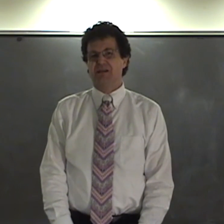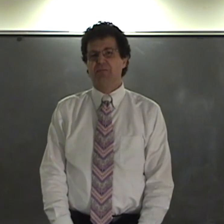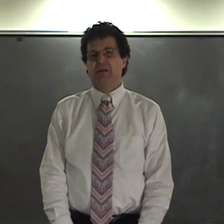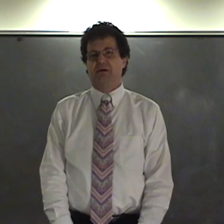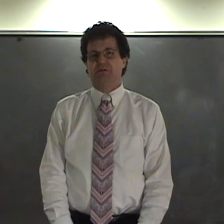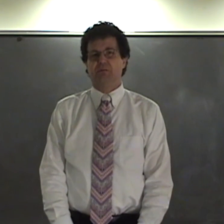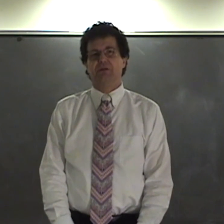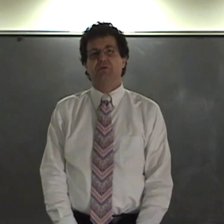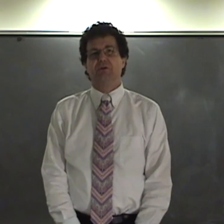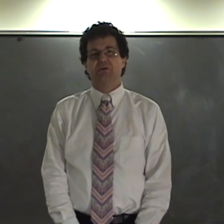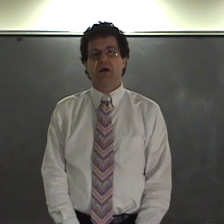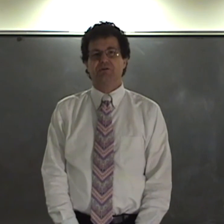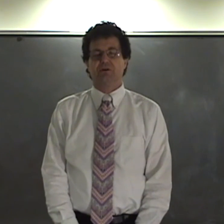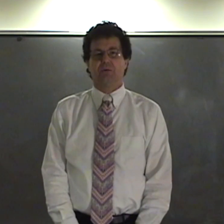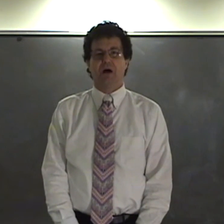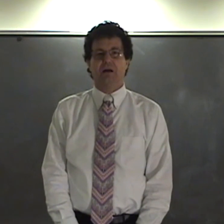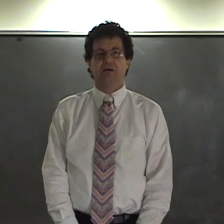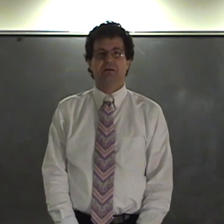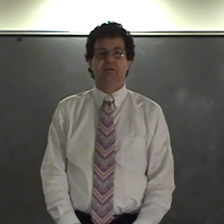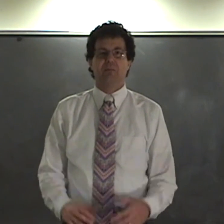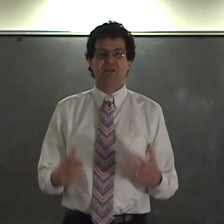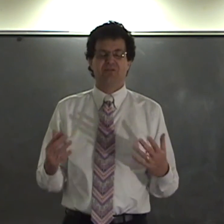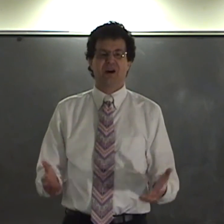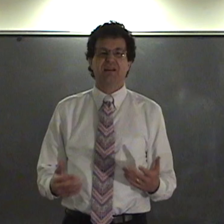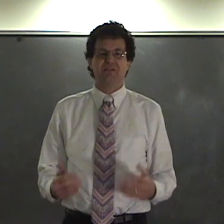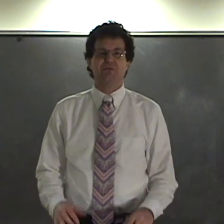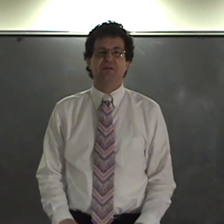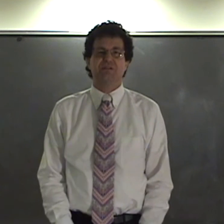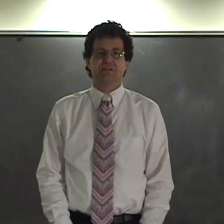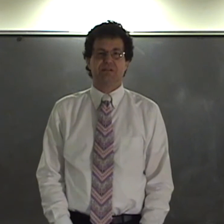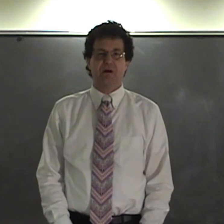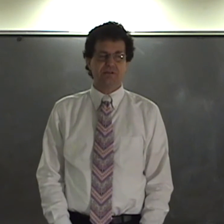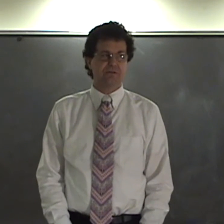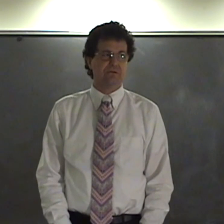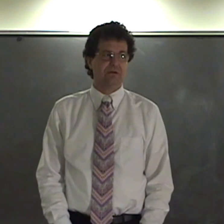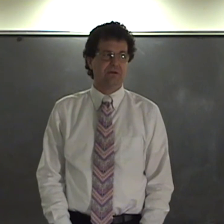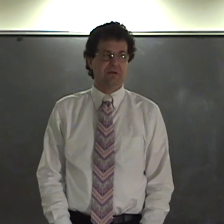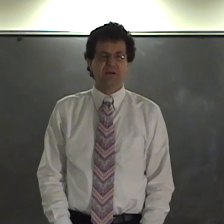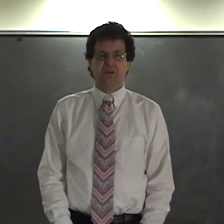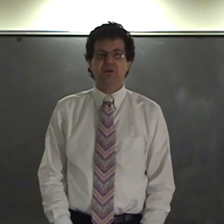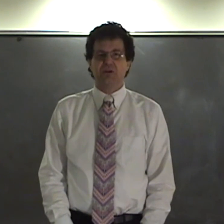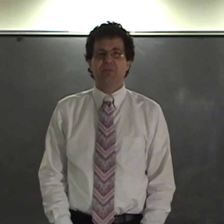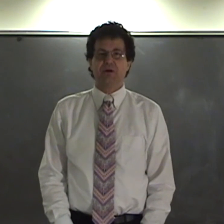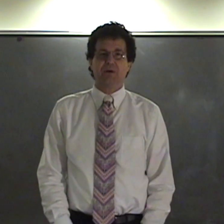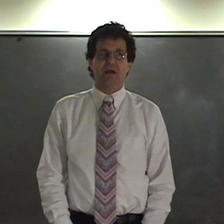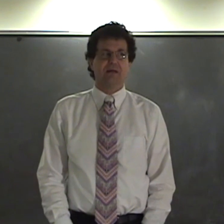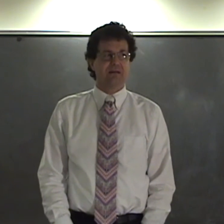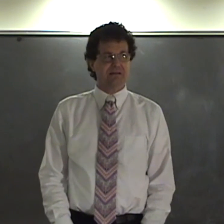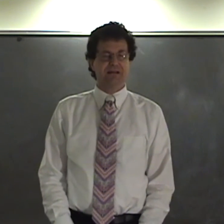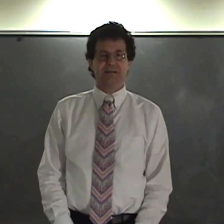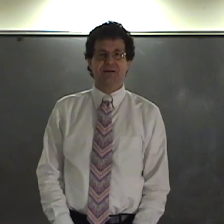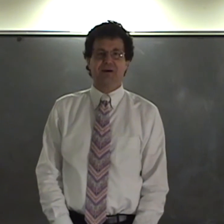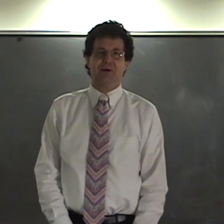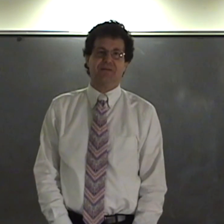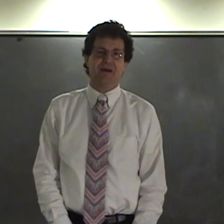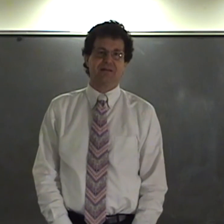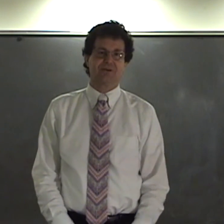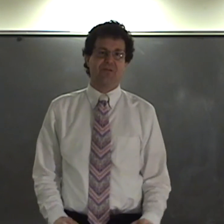something else, but if you build your house on a rock by trying to do what Jesus taught you, you're going to be okay. Let's sing a song about that. It's called,